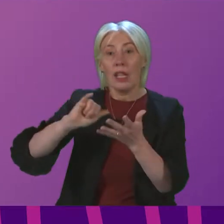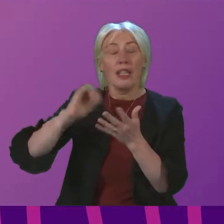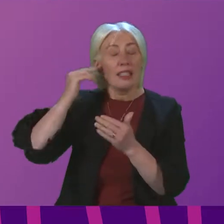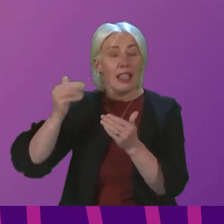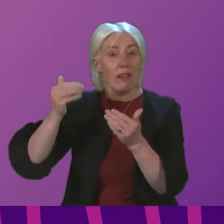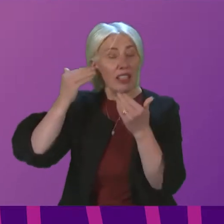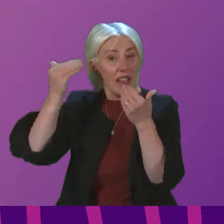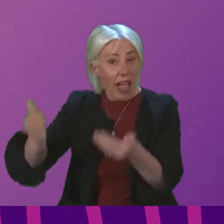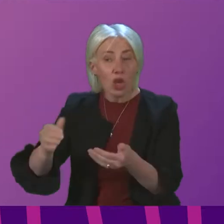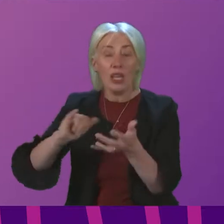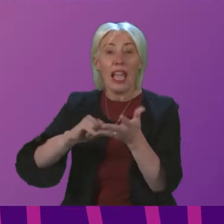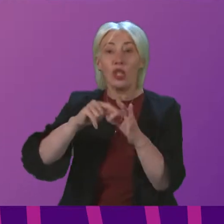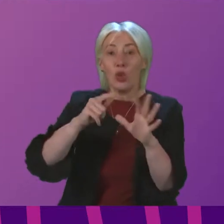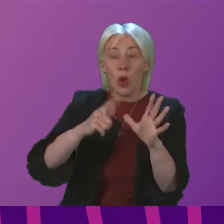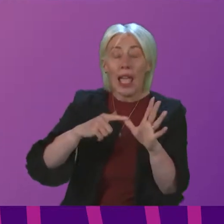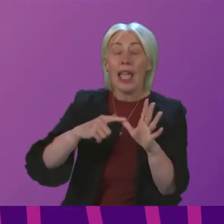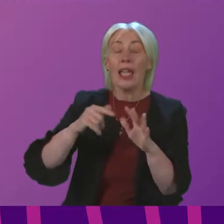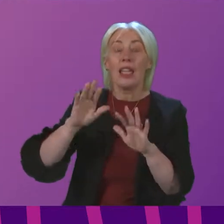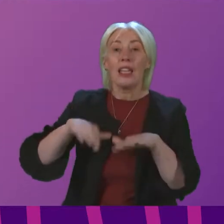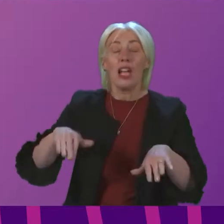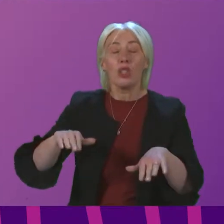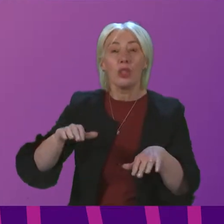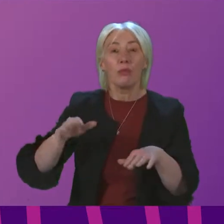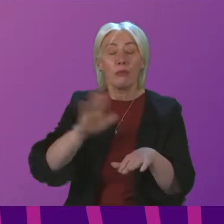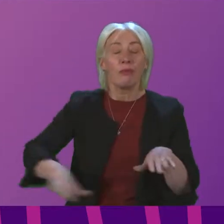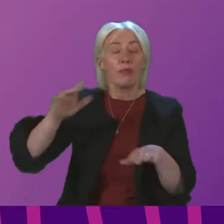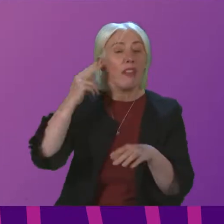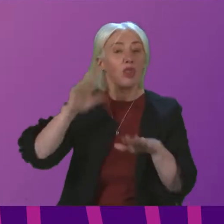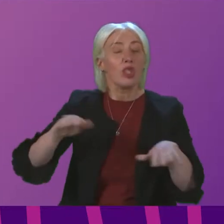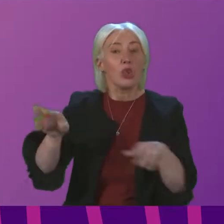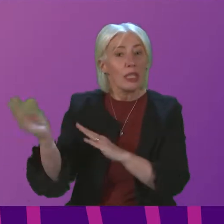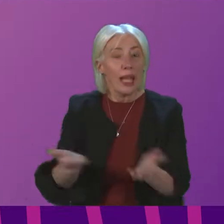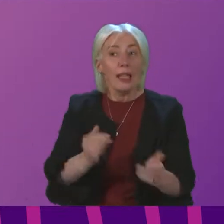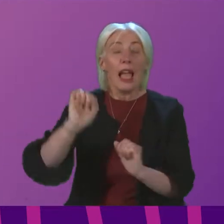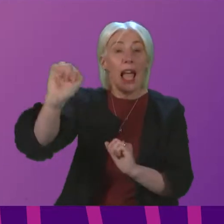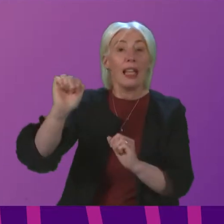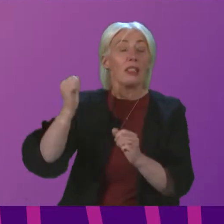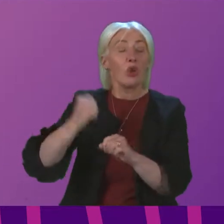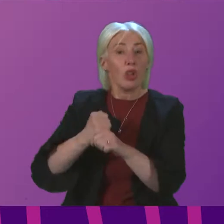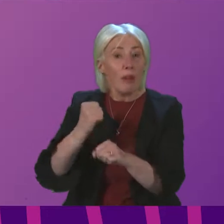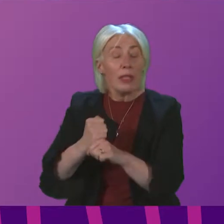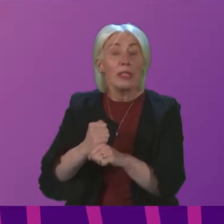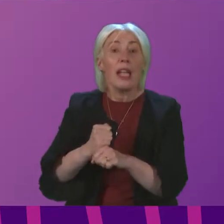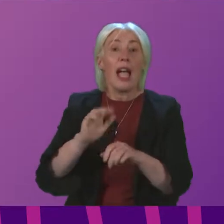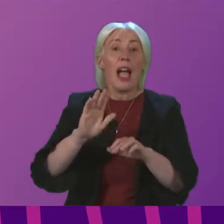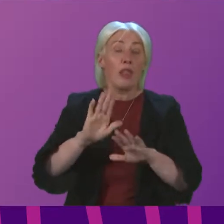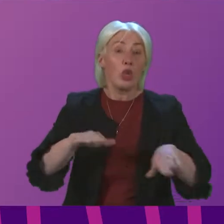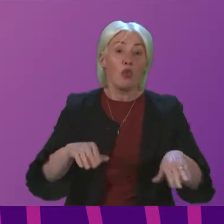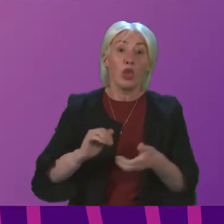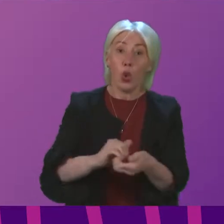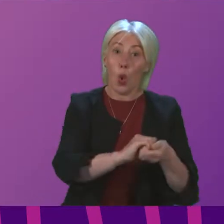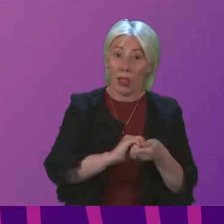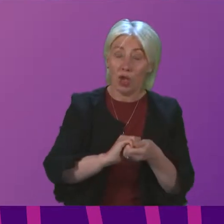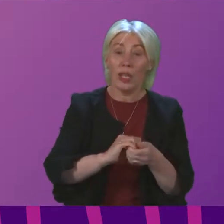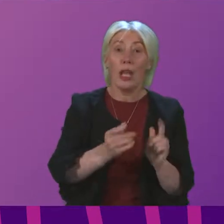Deaf Action, Inquire, the National Deaf Children's Society Scotland, the Scottish Children's Services Coalition. We've now received detailed